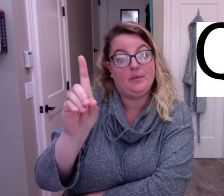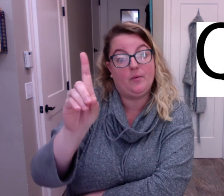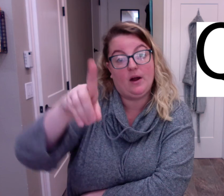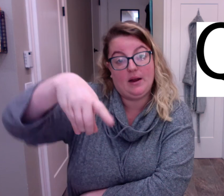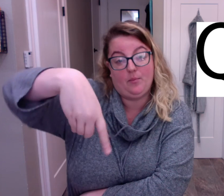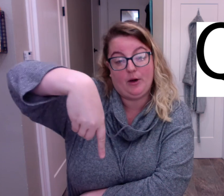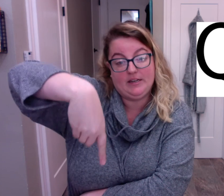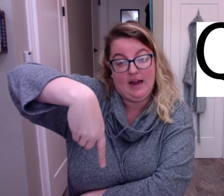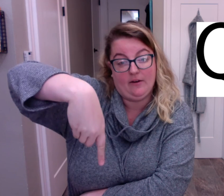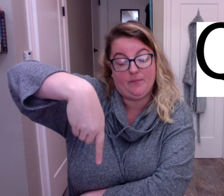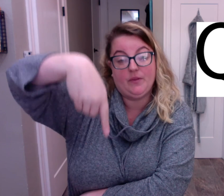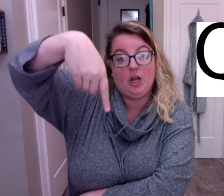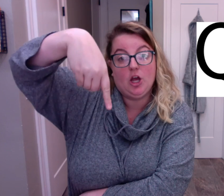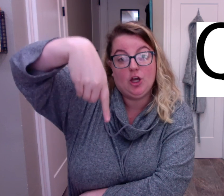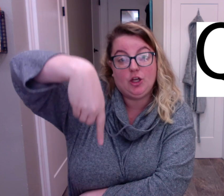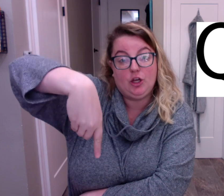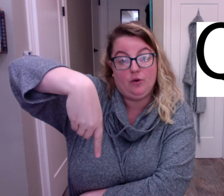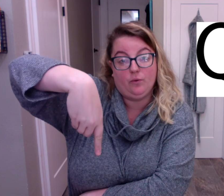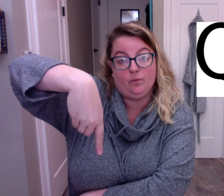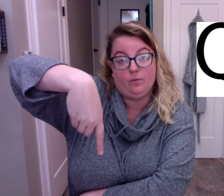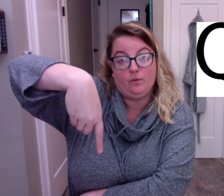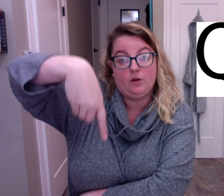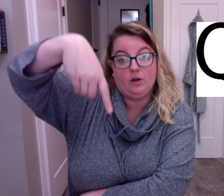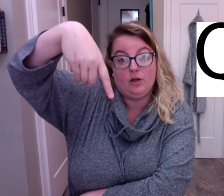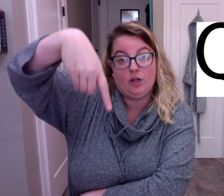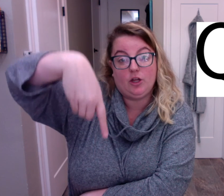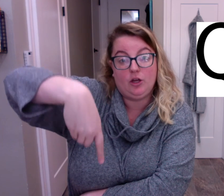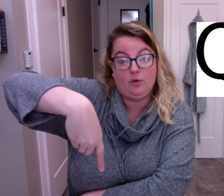number one and point down. Q, Q.